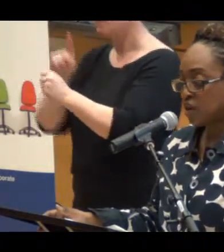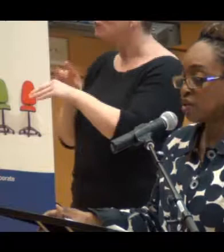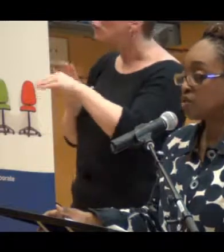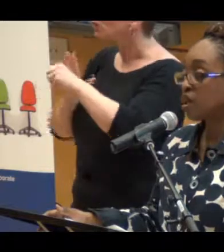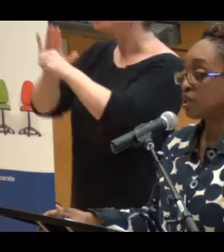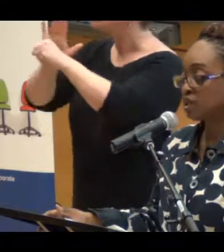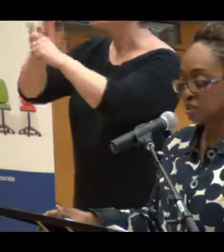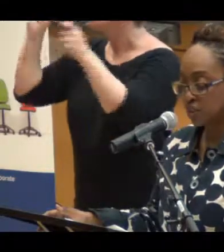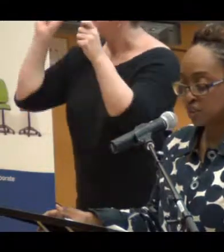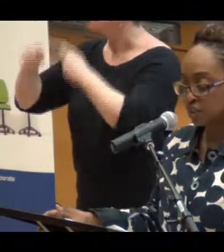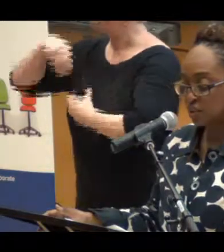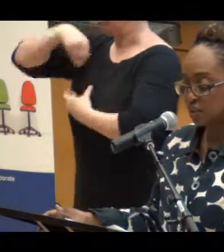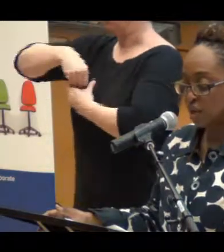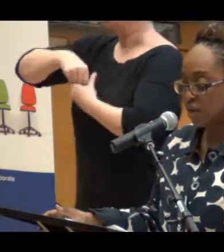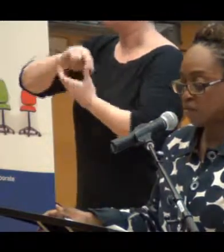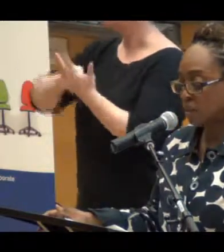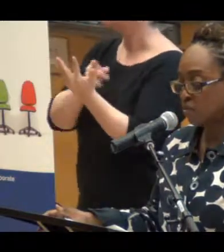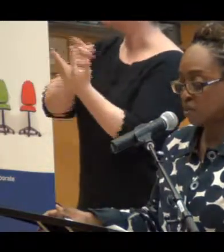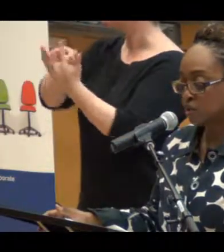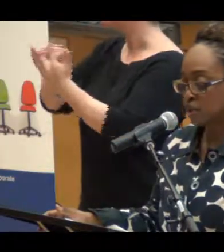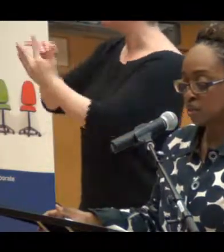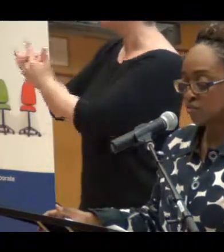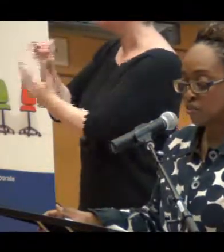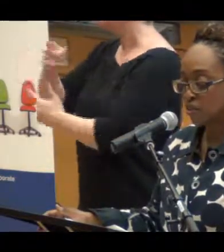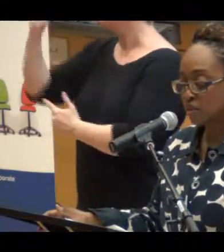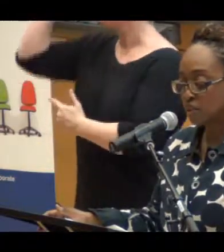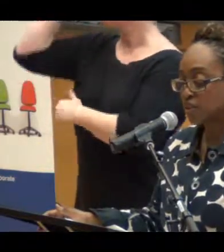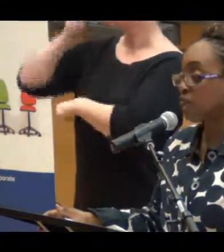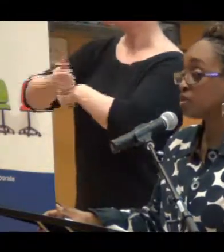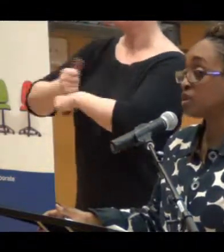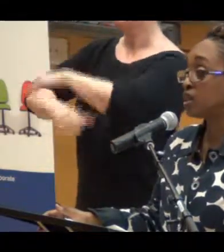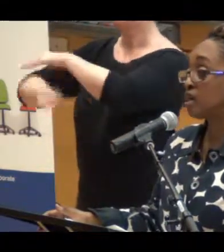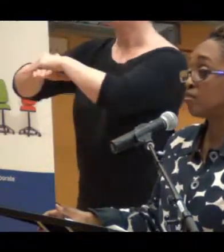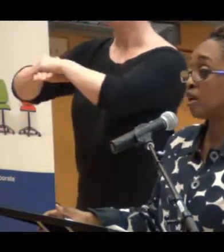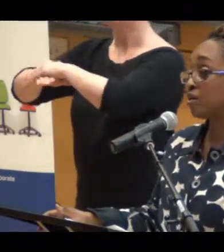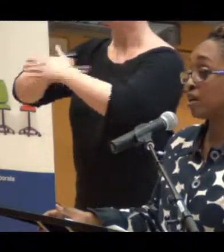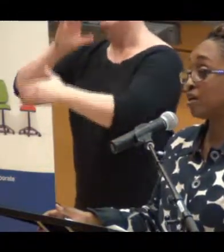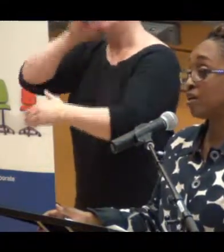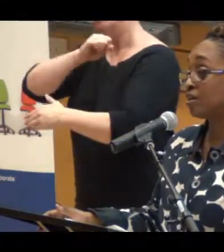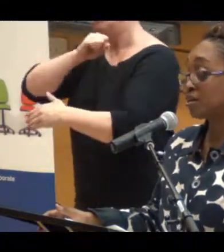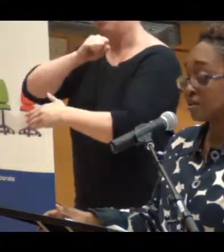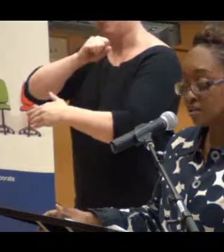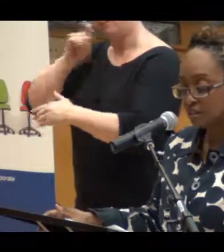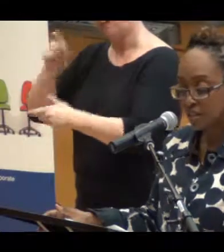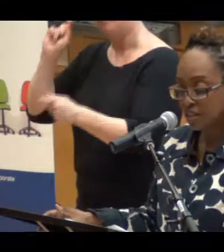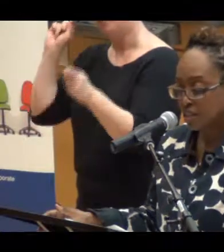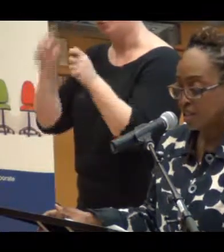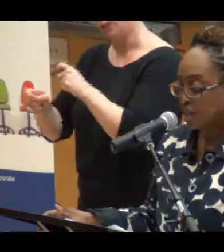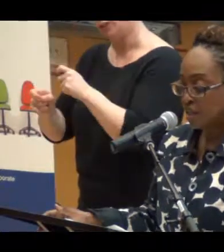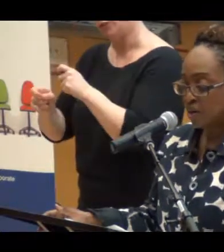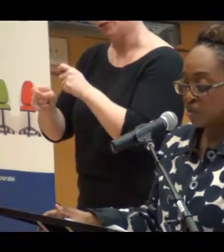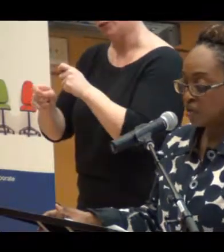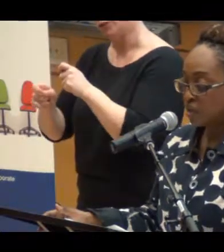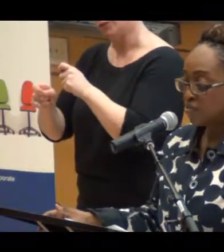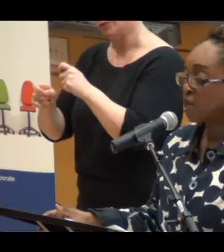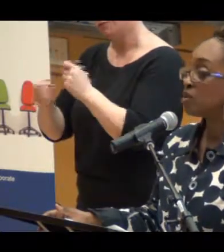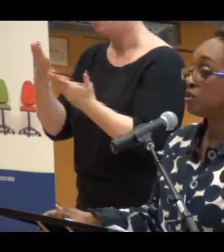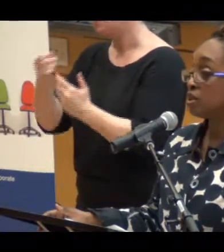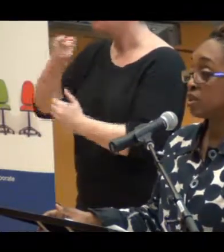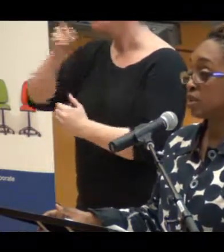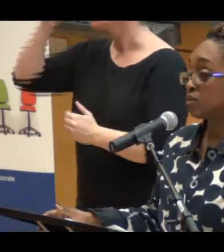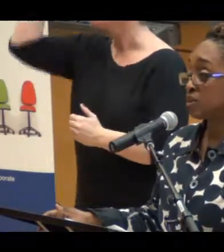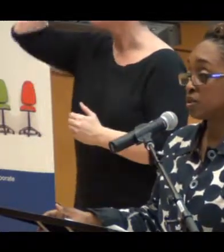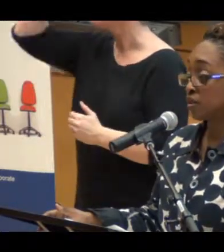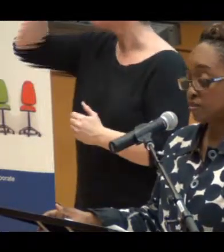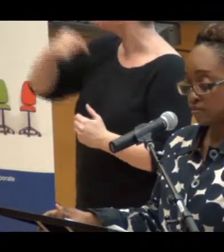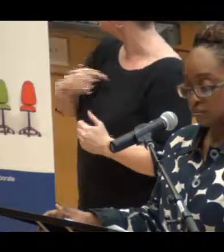to change their underlying assumptions about that world. And the important thing to understand about that is, they may not know they make